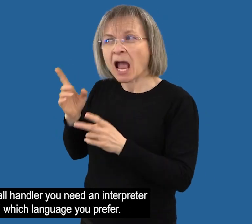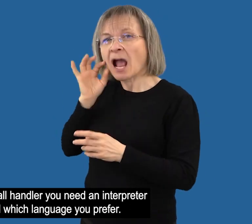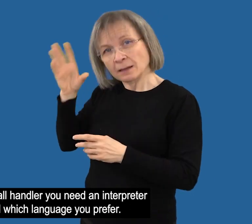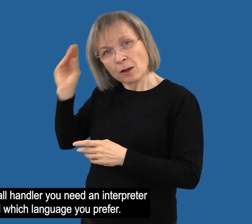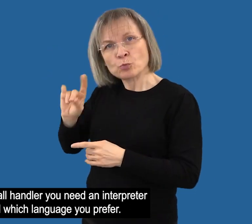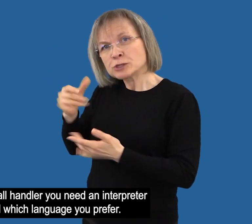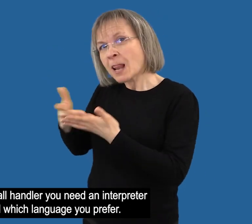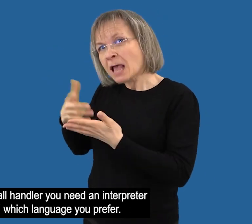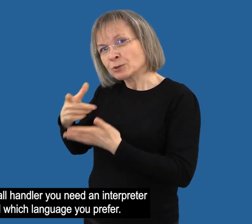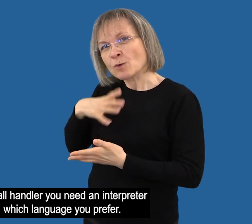which language you prefer